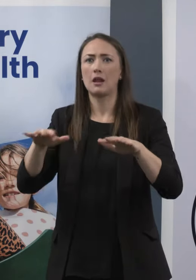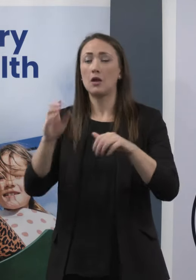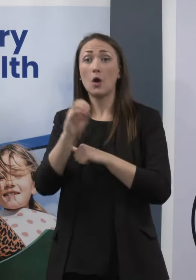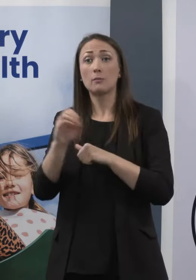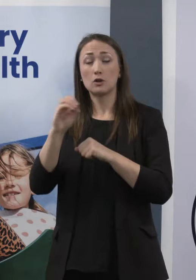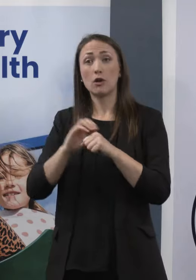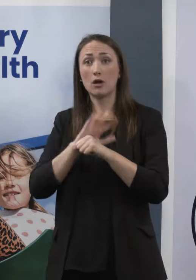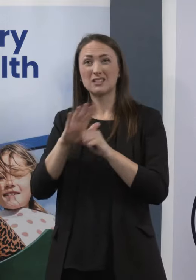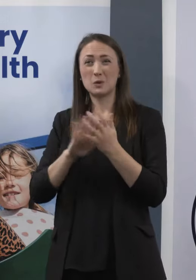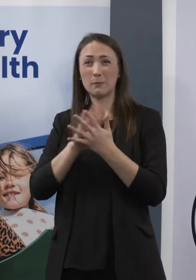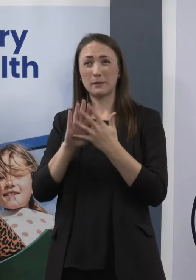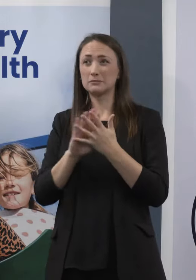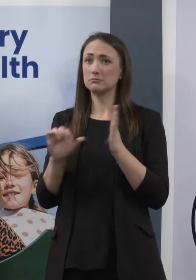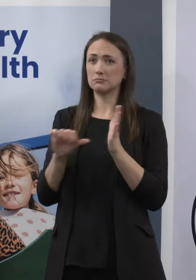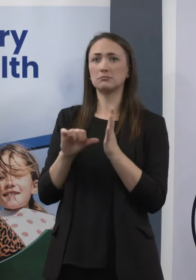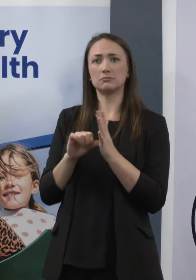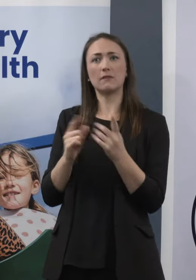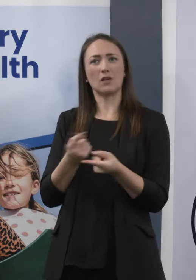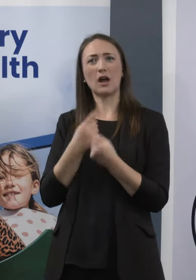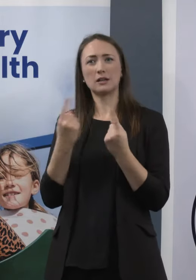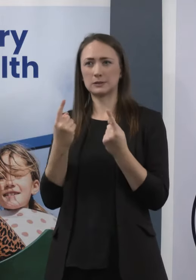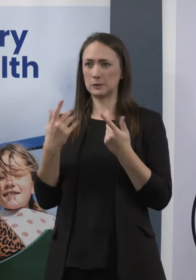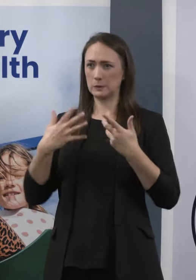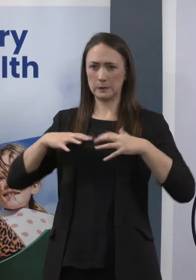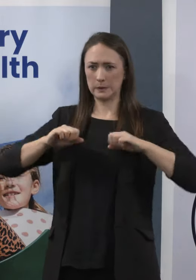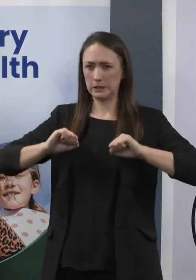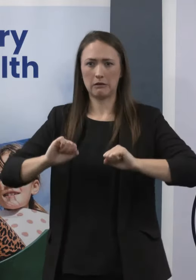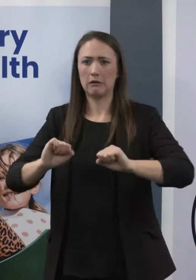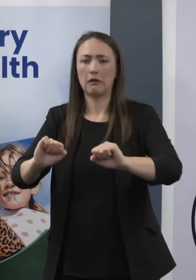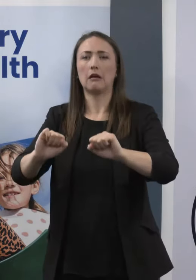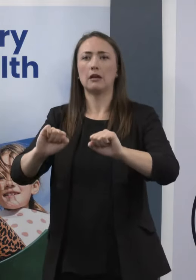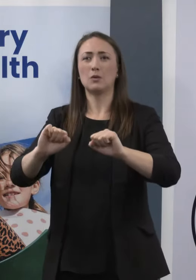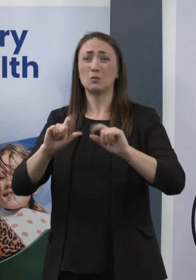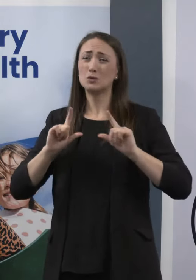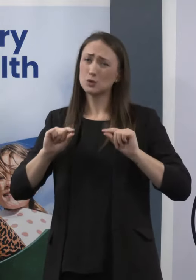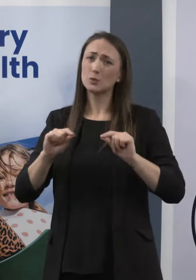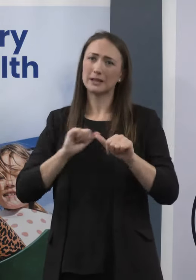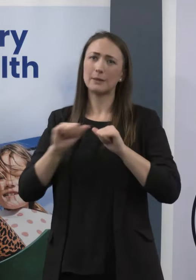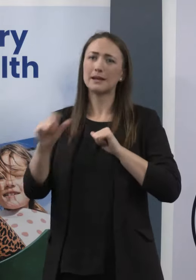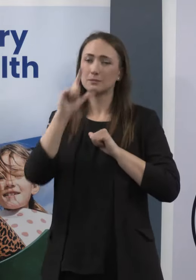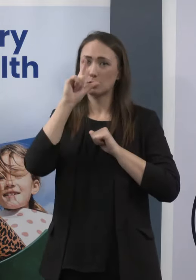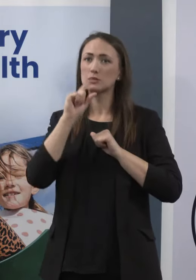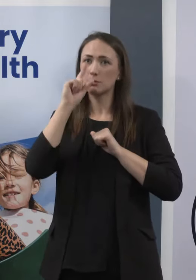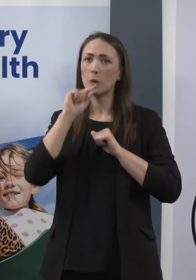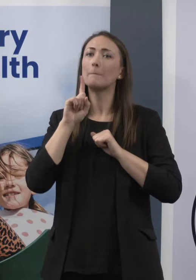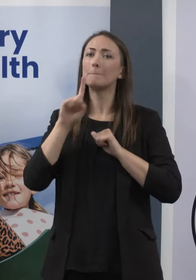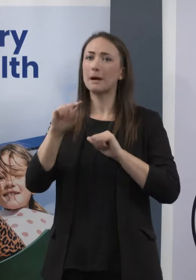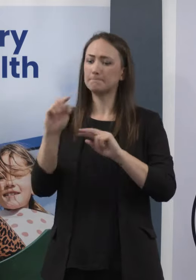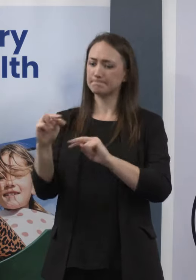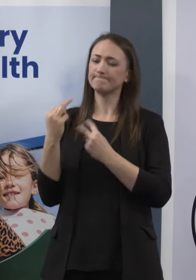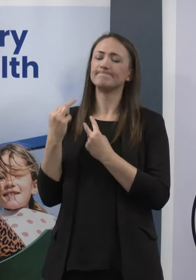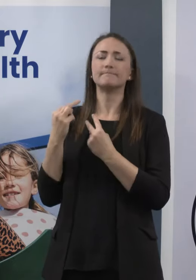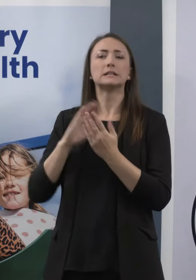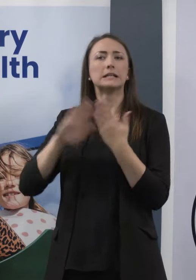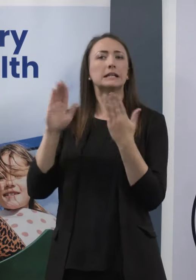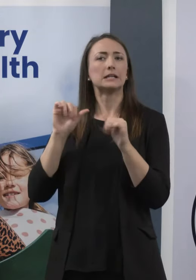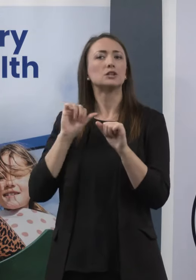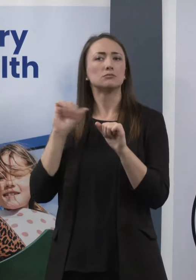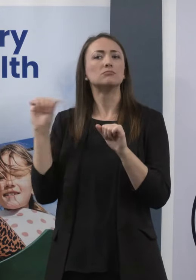a highly transmissible variant. So, the teams were doing their best at the time, but it's clear that we can and should have done better.